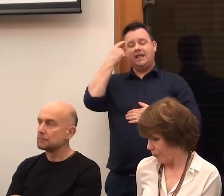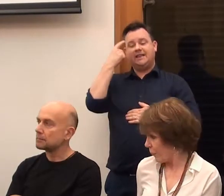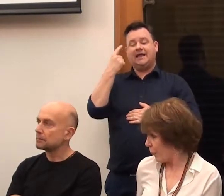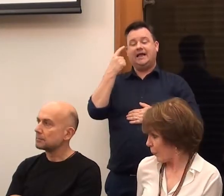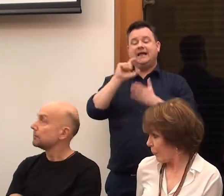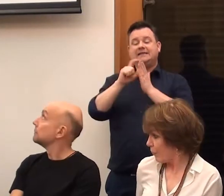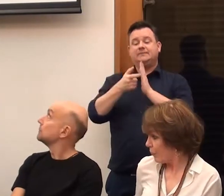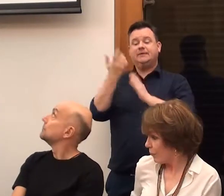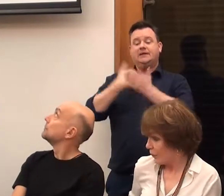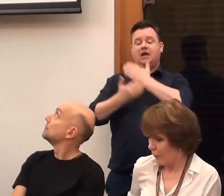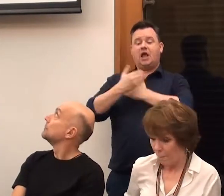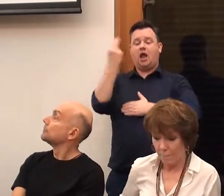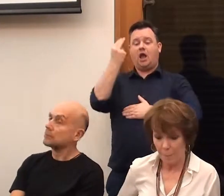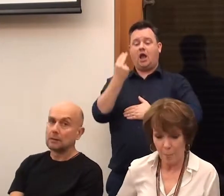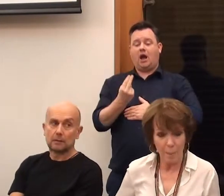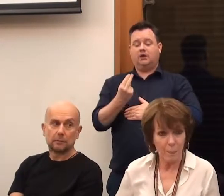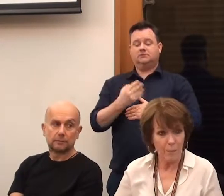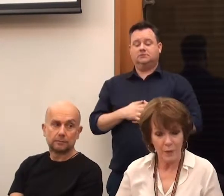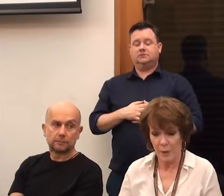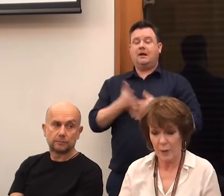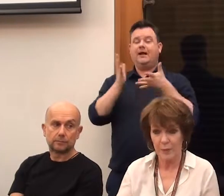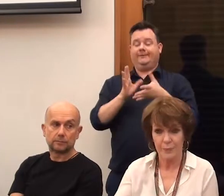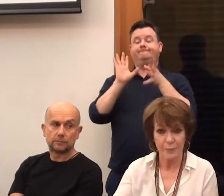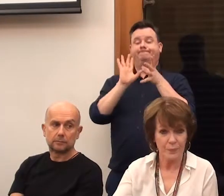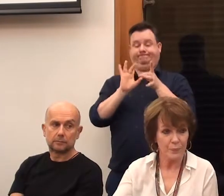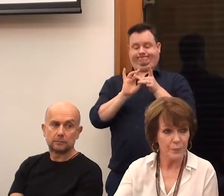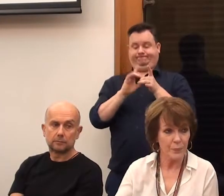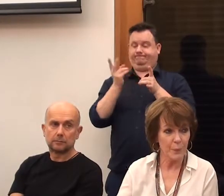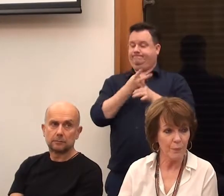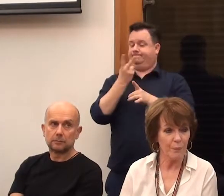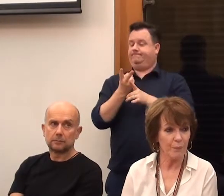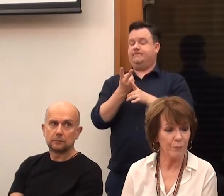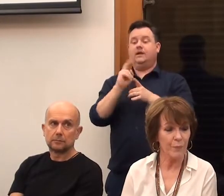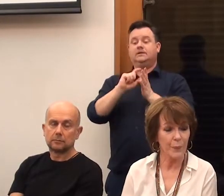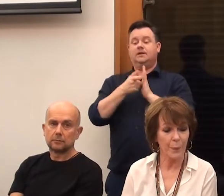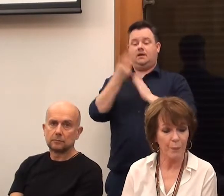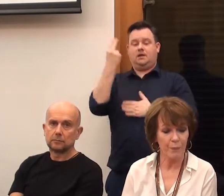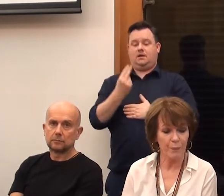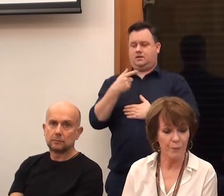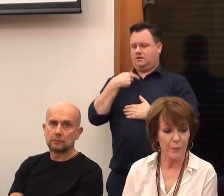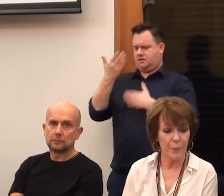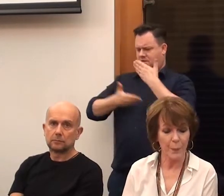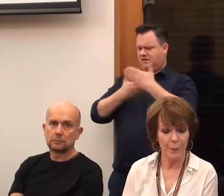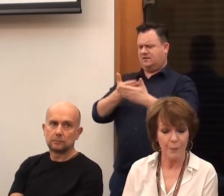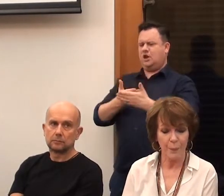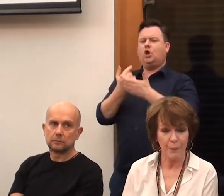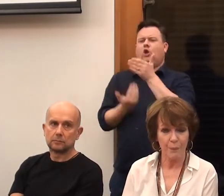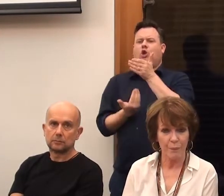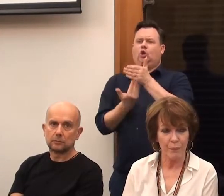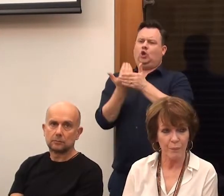History and Disability Arts are inextricably linked. Disability Arts has been described as the last avant-garde,